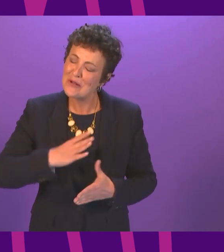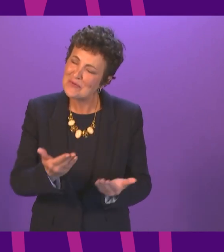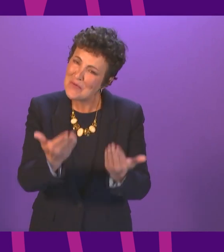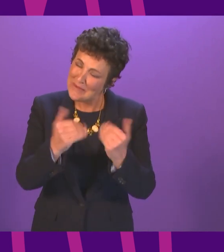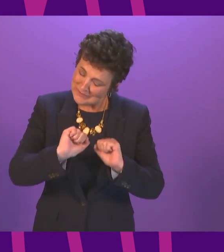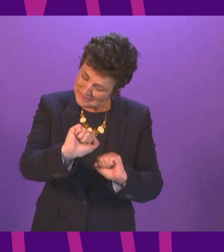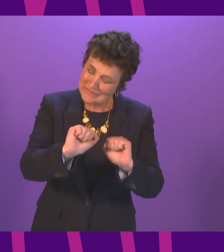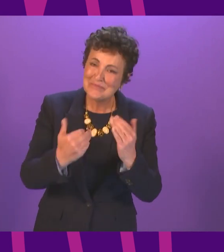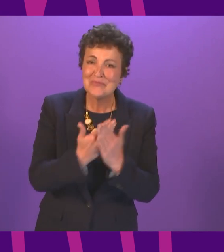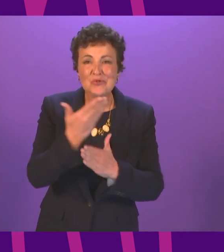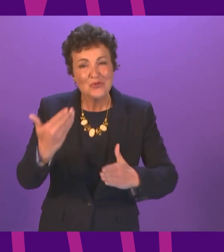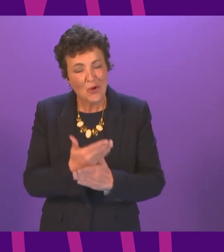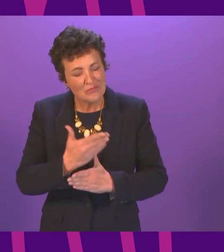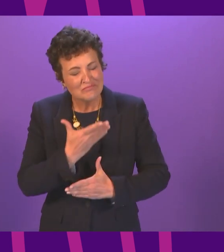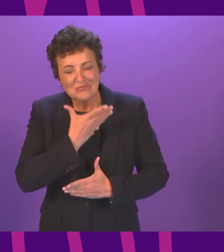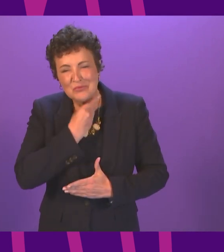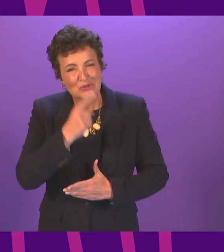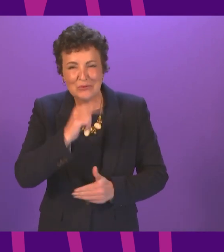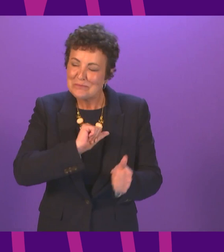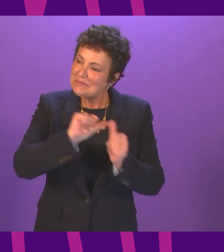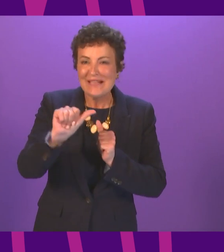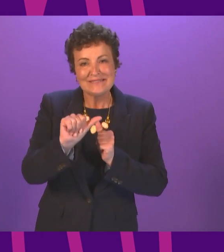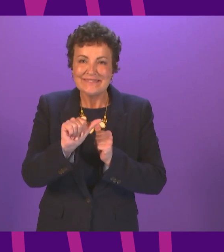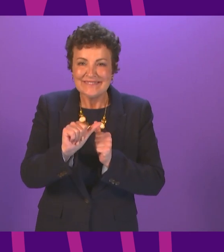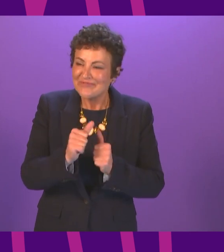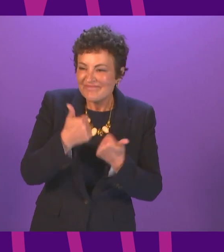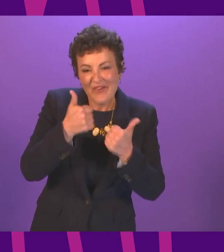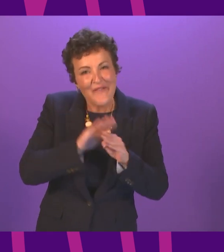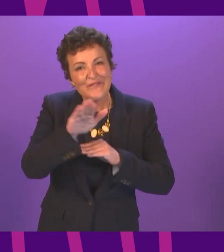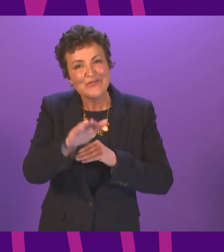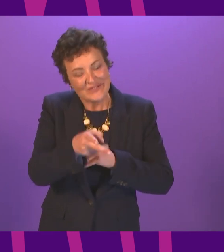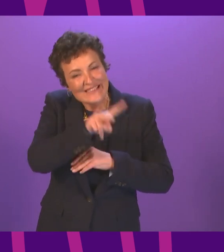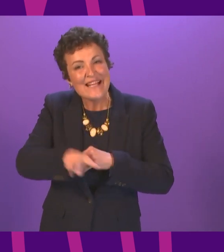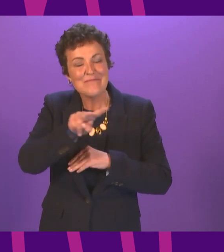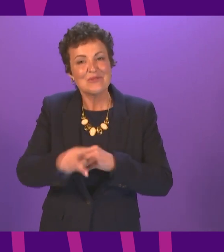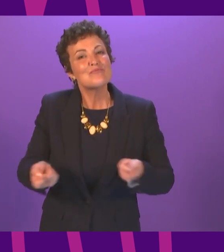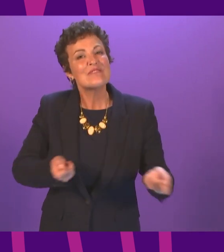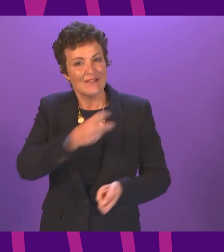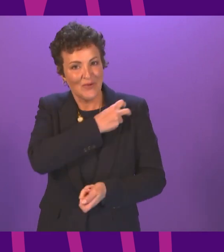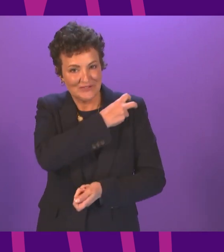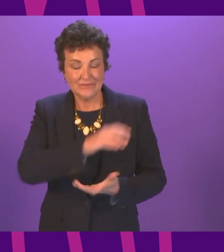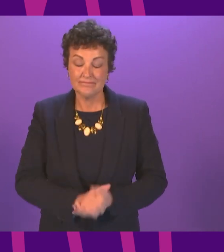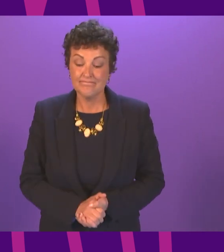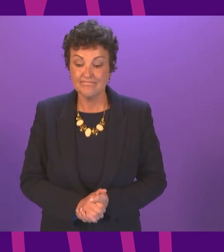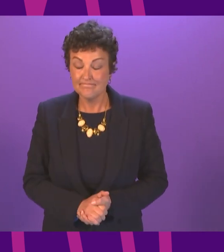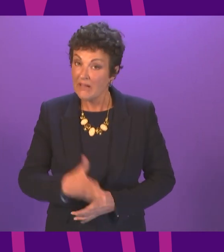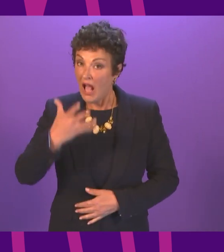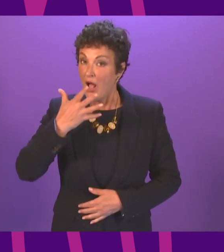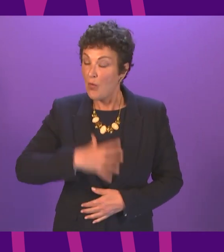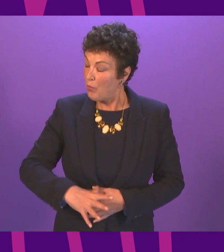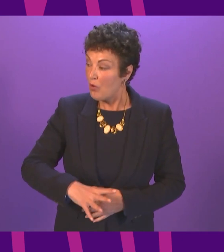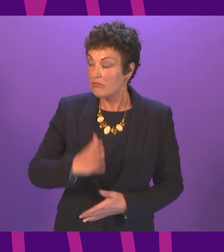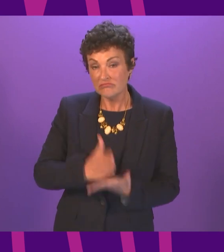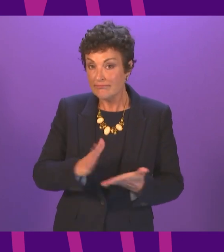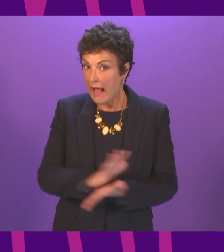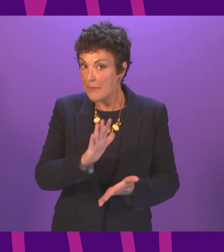wish you all good wishes as Deputy Presiding Officer. I welcome this opportunity to open one of the first debates of